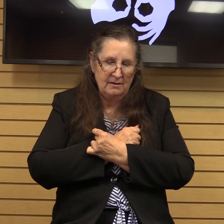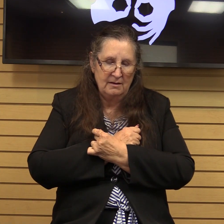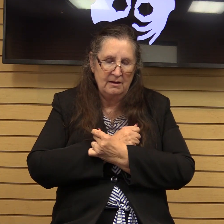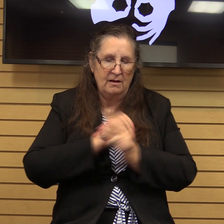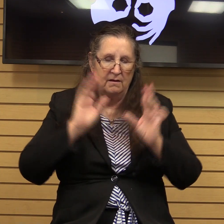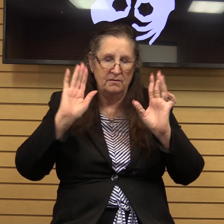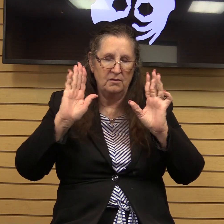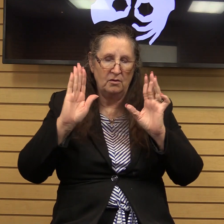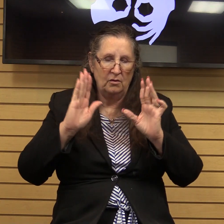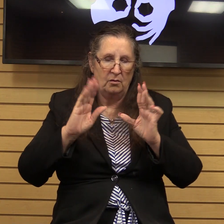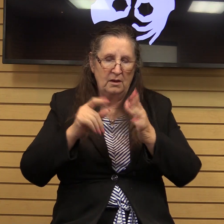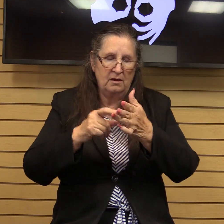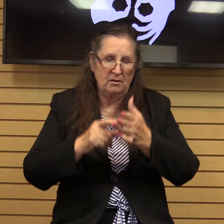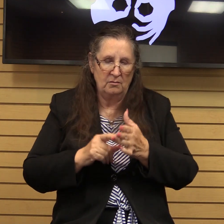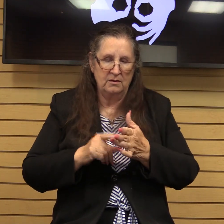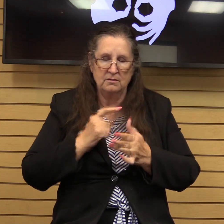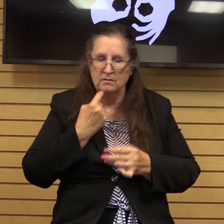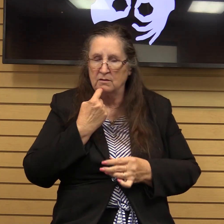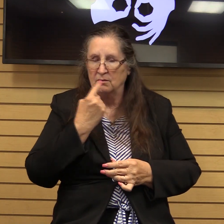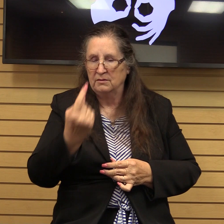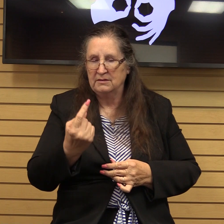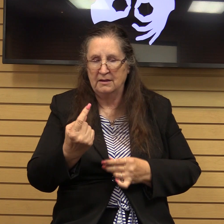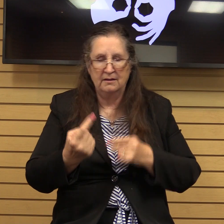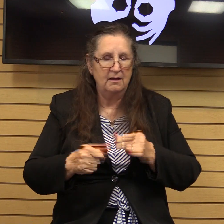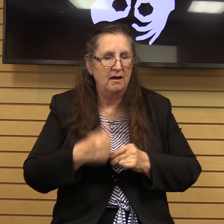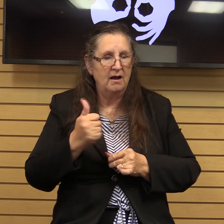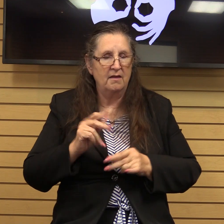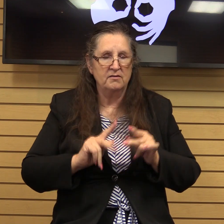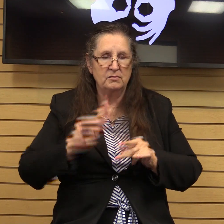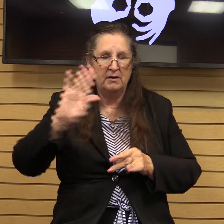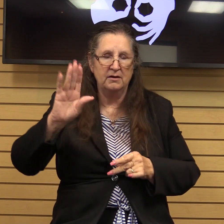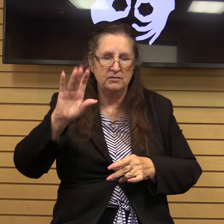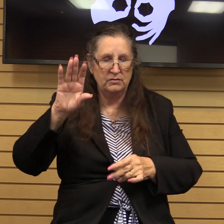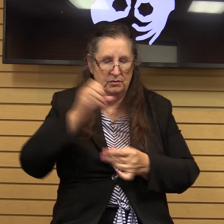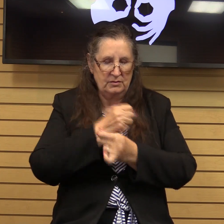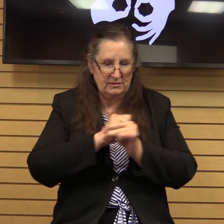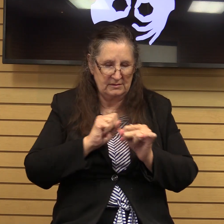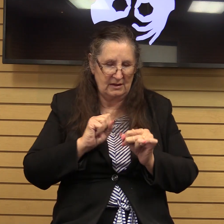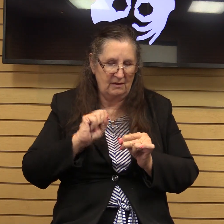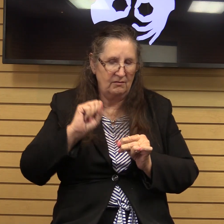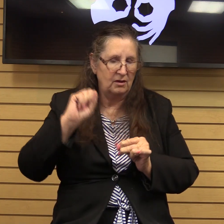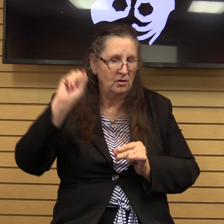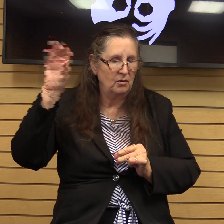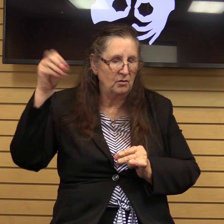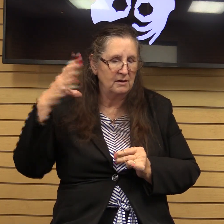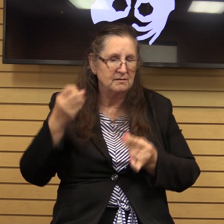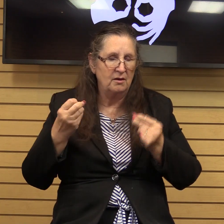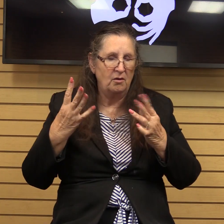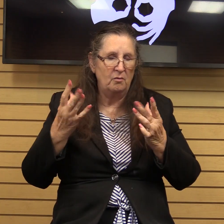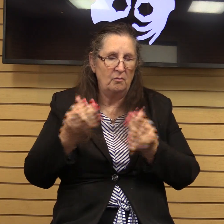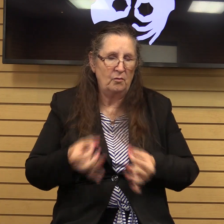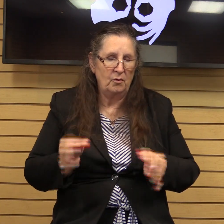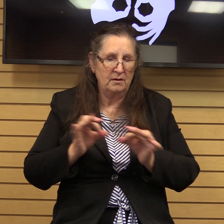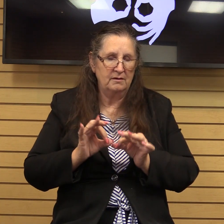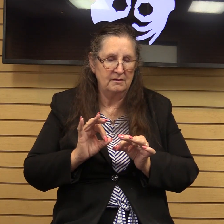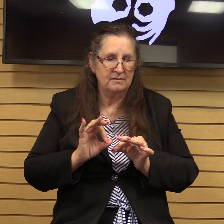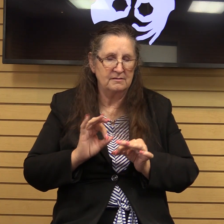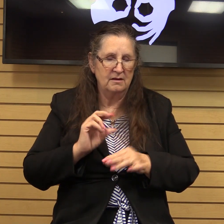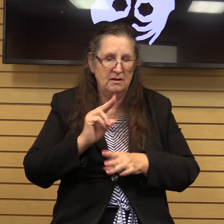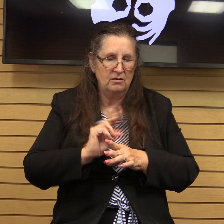go out and to tell others about your saving grace and just how important it is for us to use our our lives our